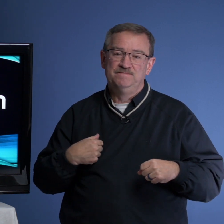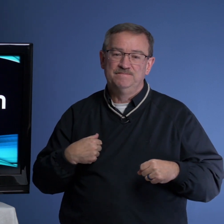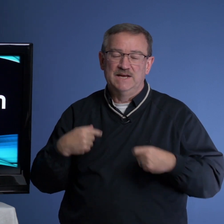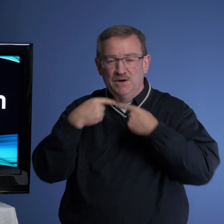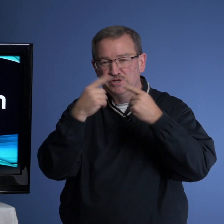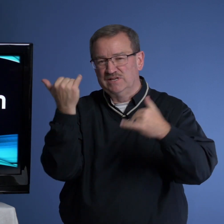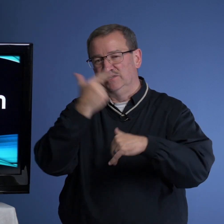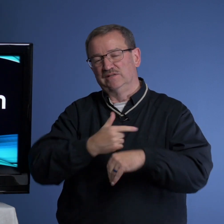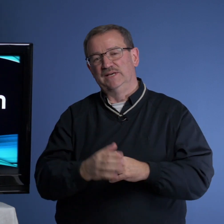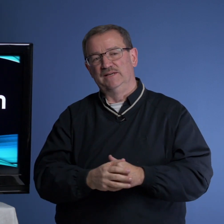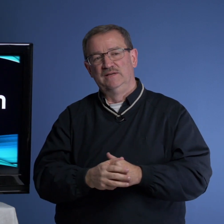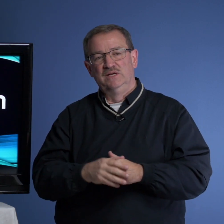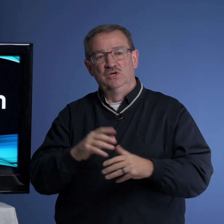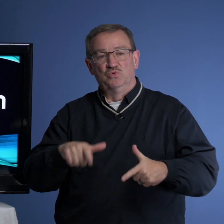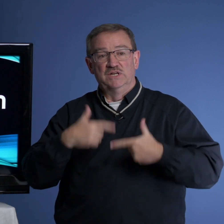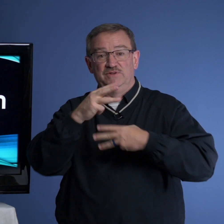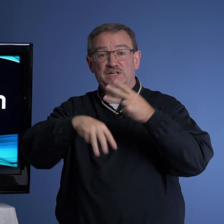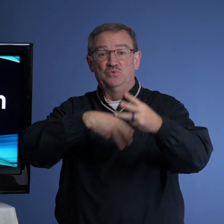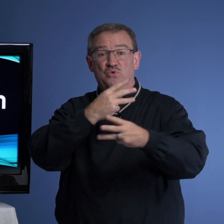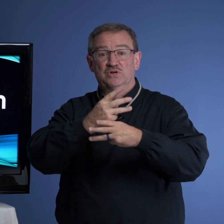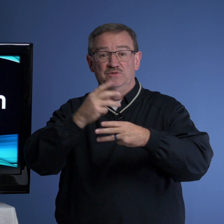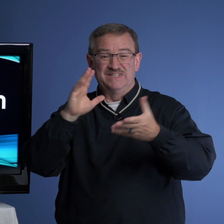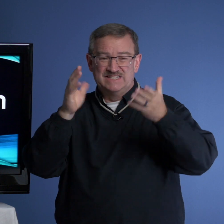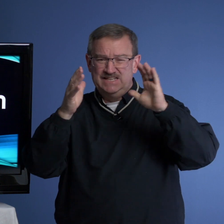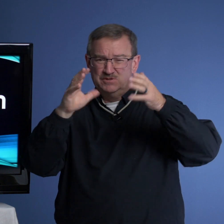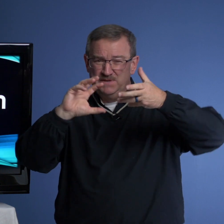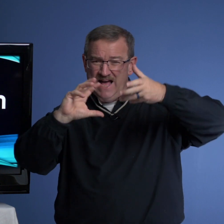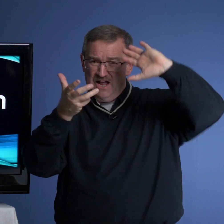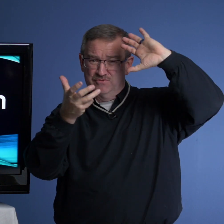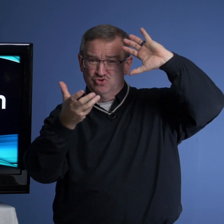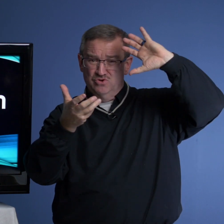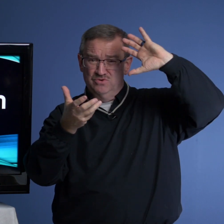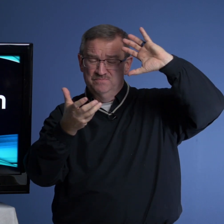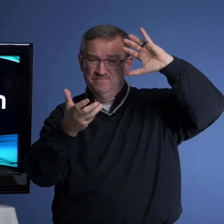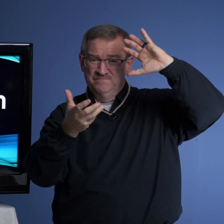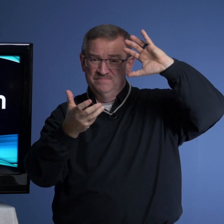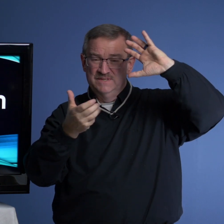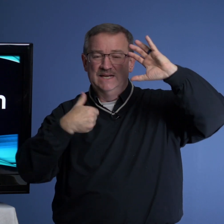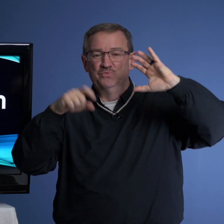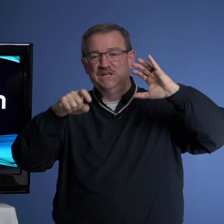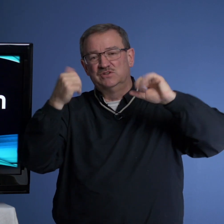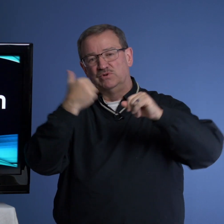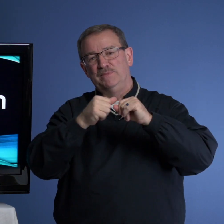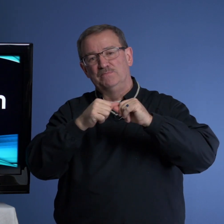And I want to tell you today, we're living in a world that seems to be out of control. And we need to remember,